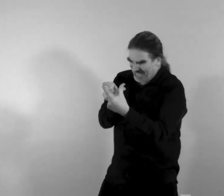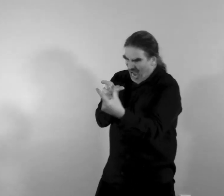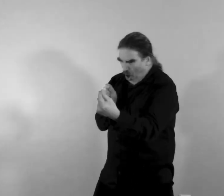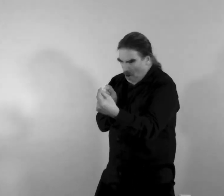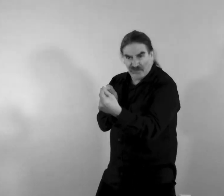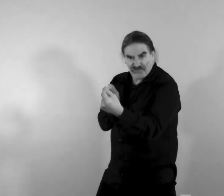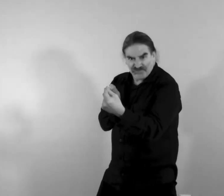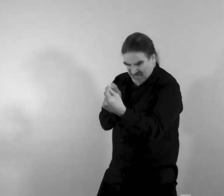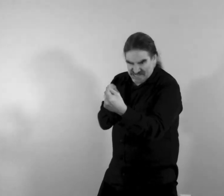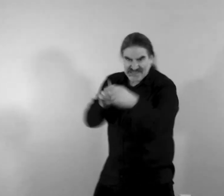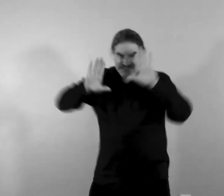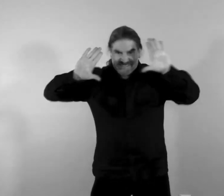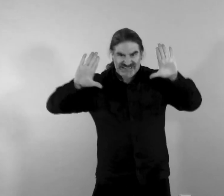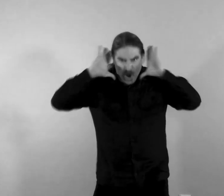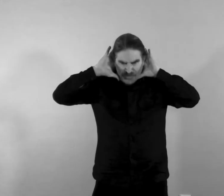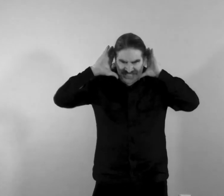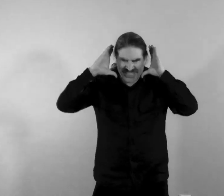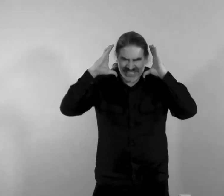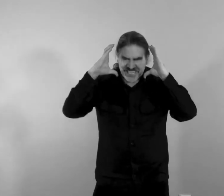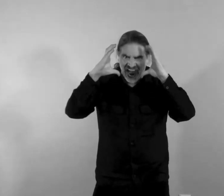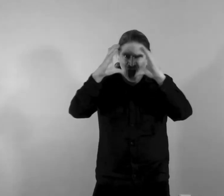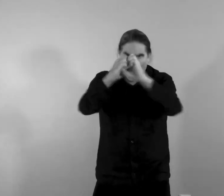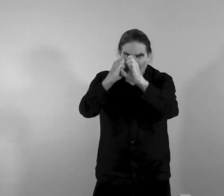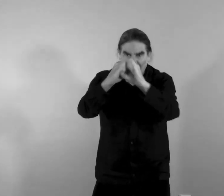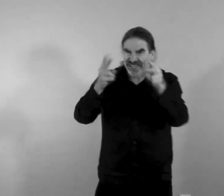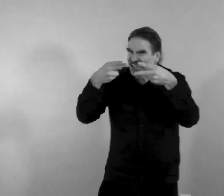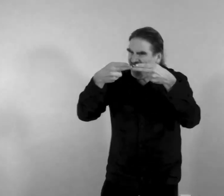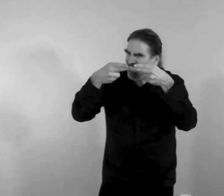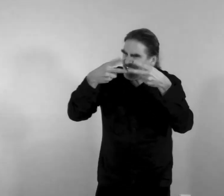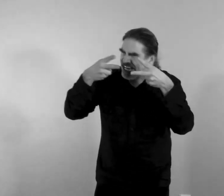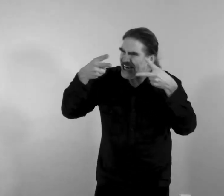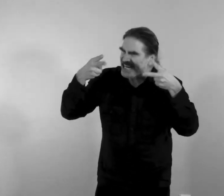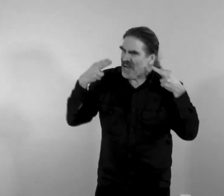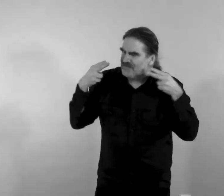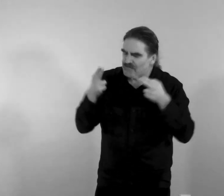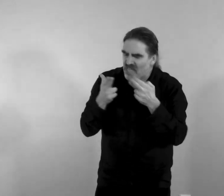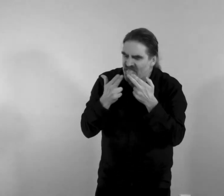bullet pointed rifle impressions